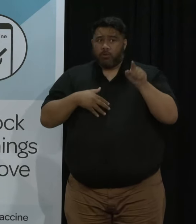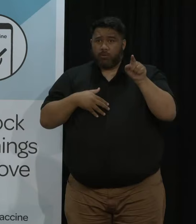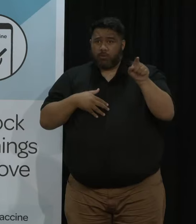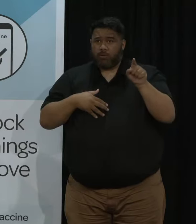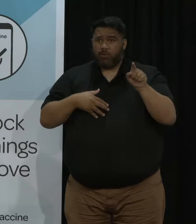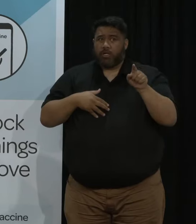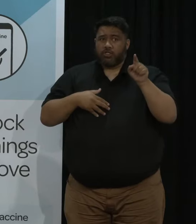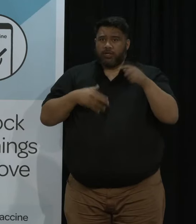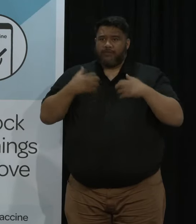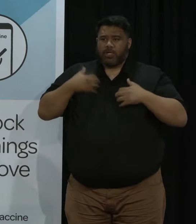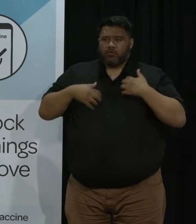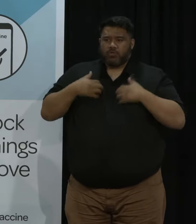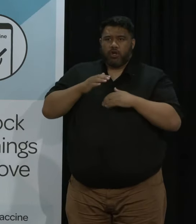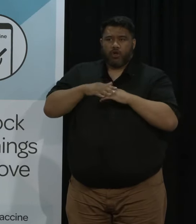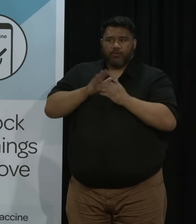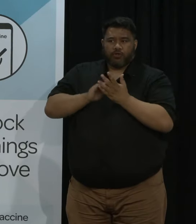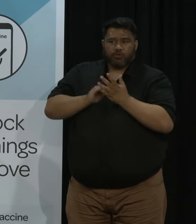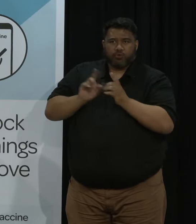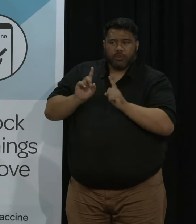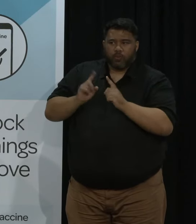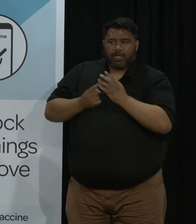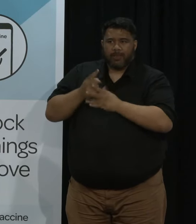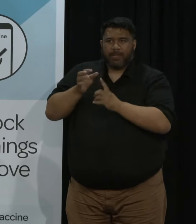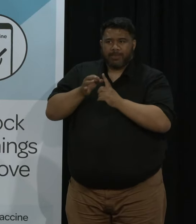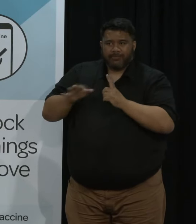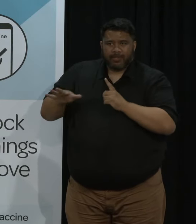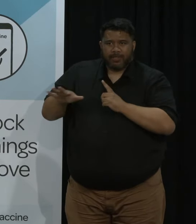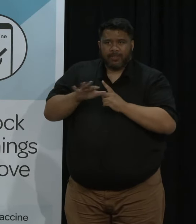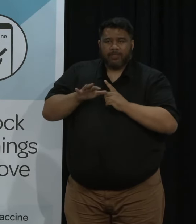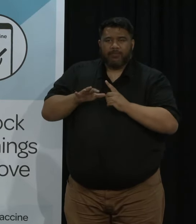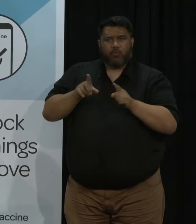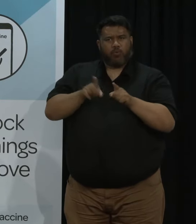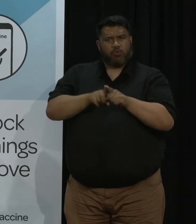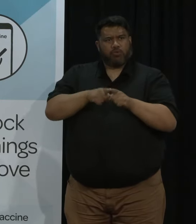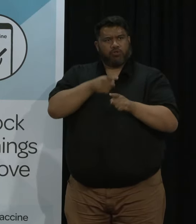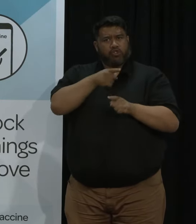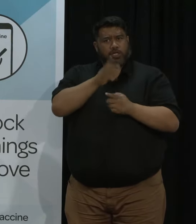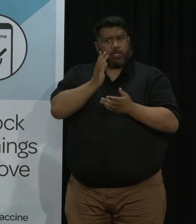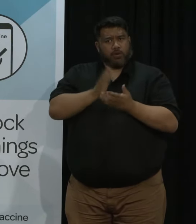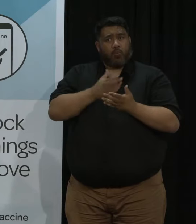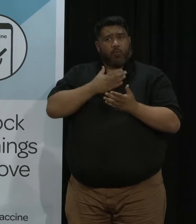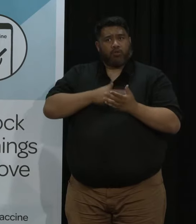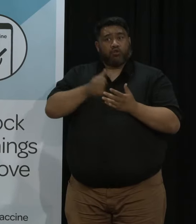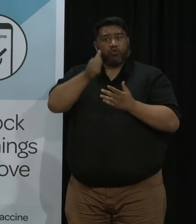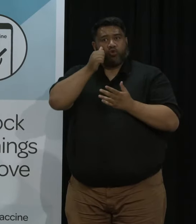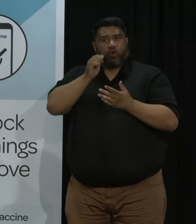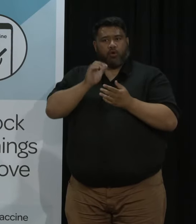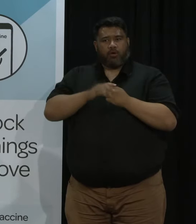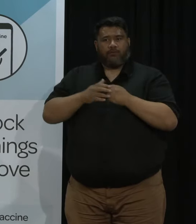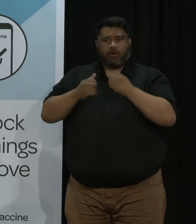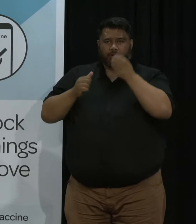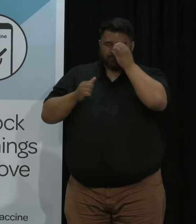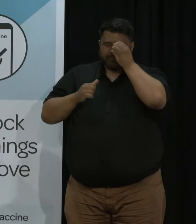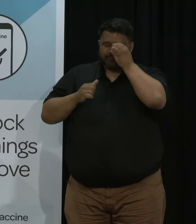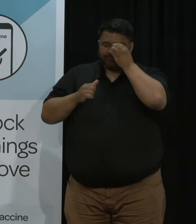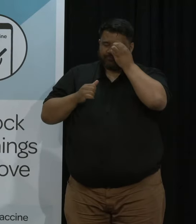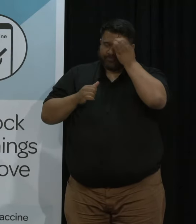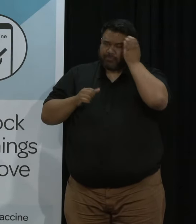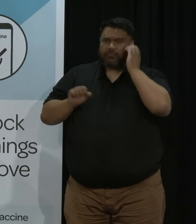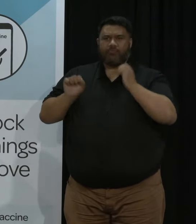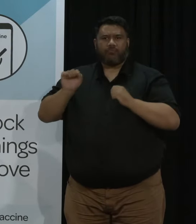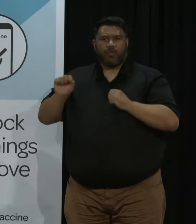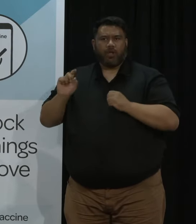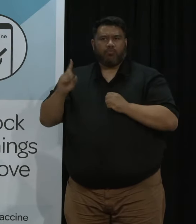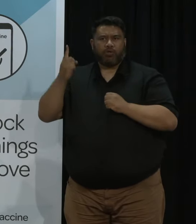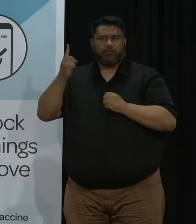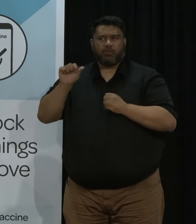our part of the world but also who genuinely wanted to hear the perspective of someone from